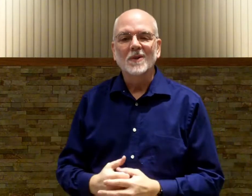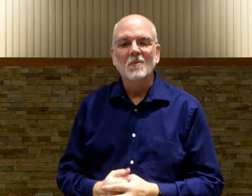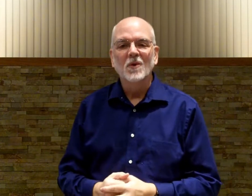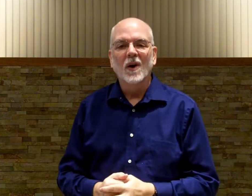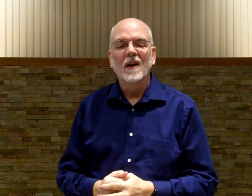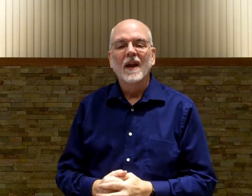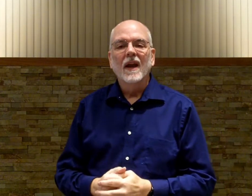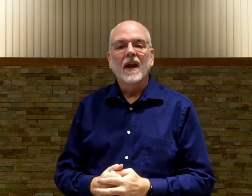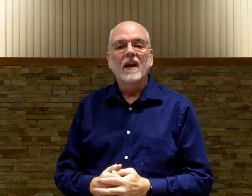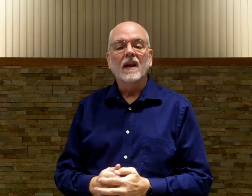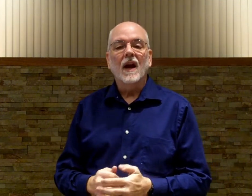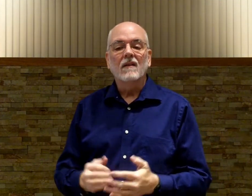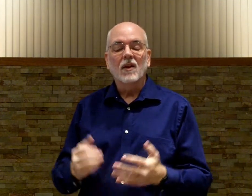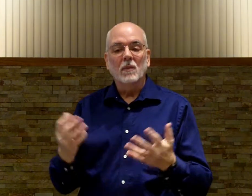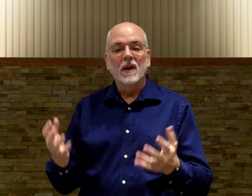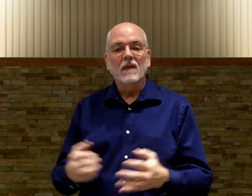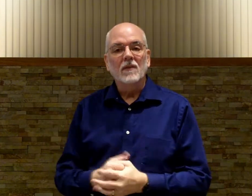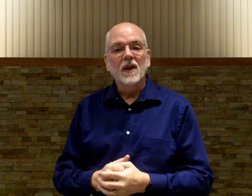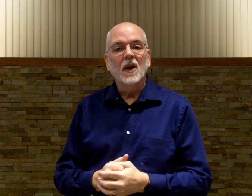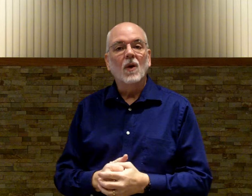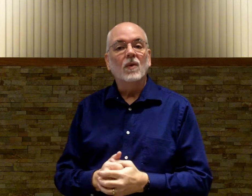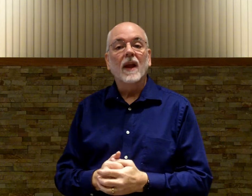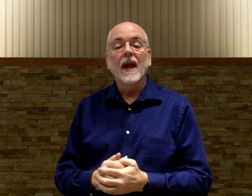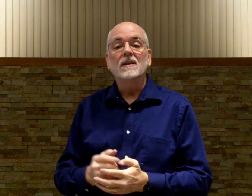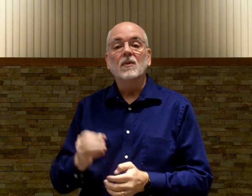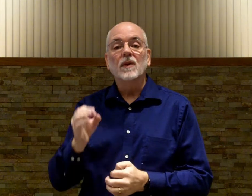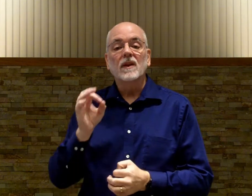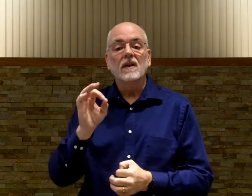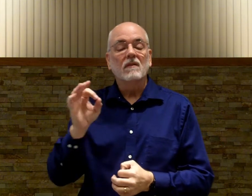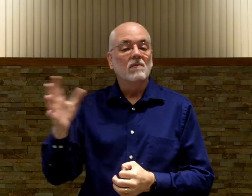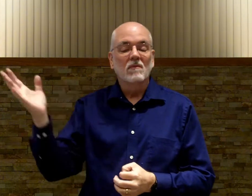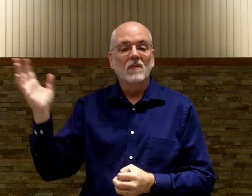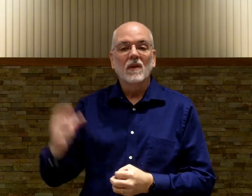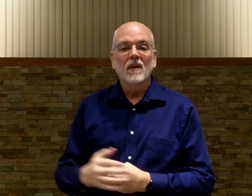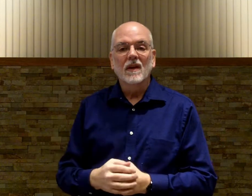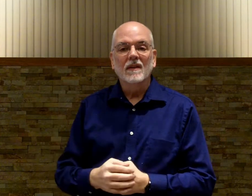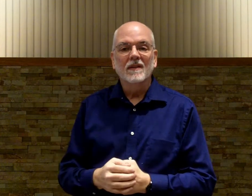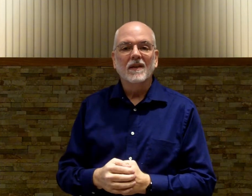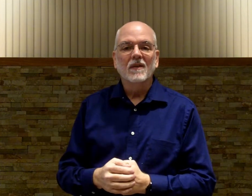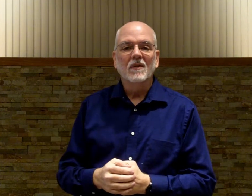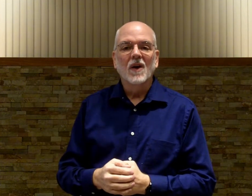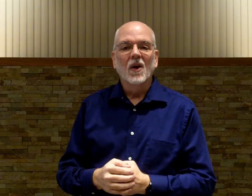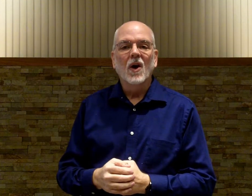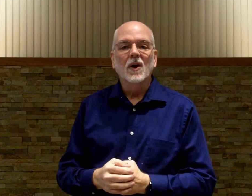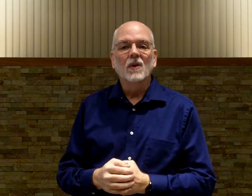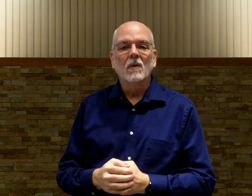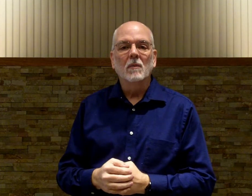then move on. And there will be a video that has it with the audio that will be